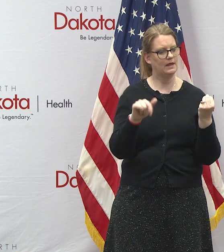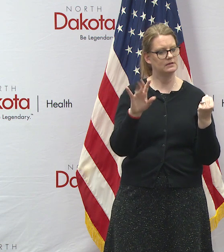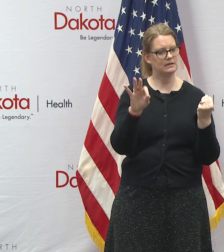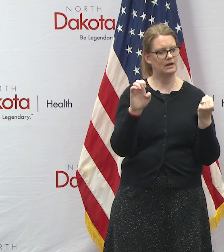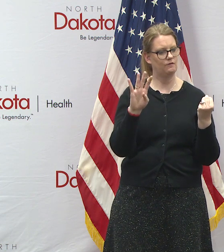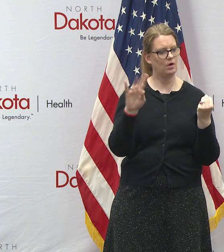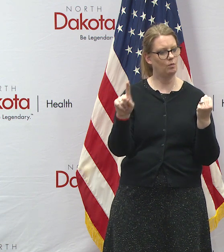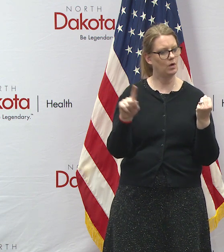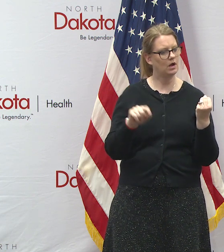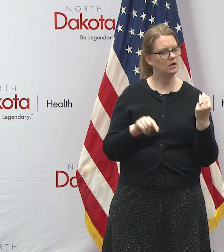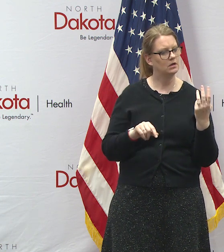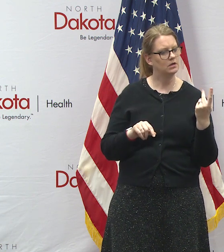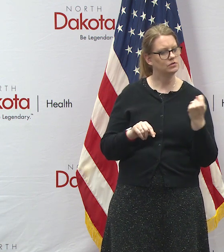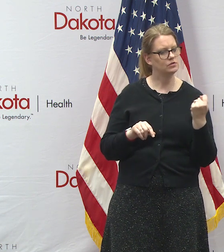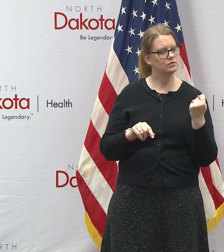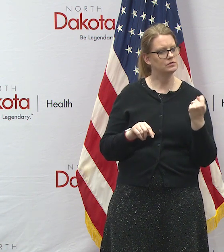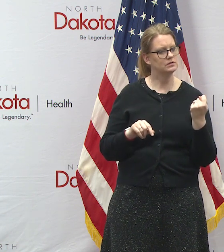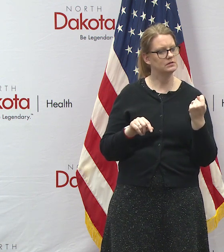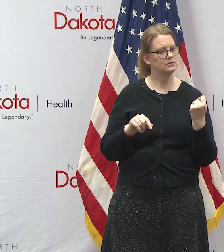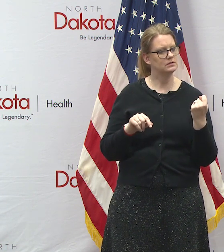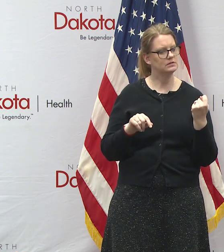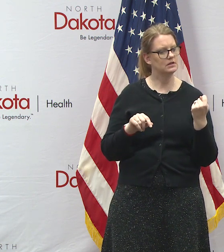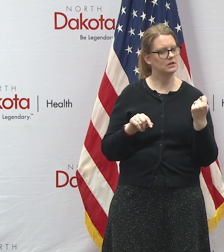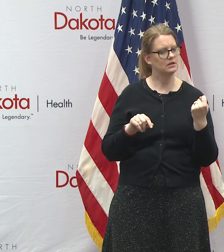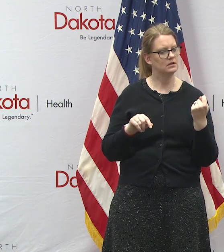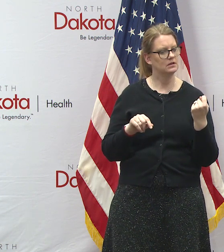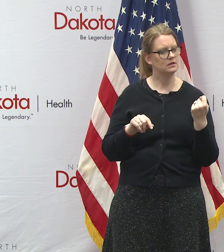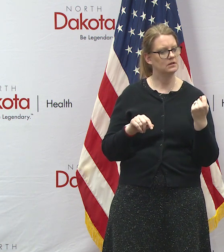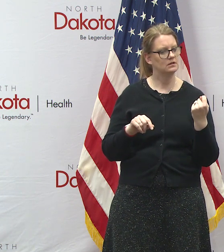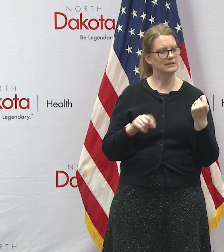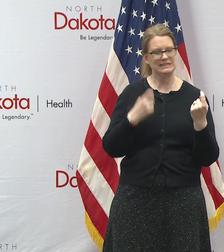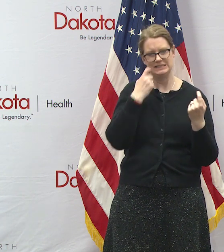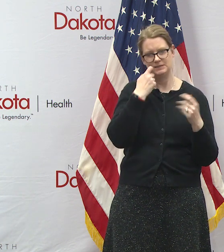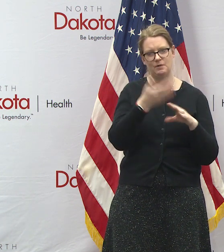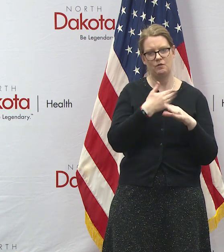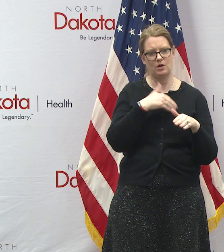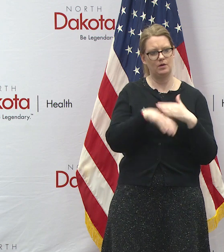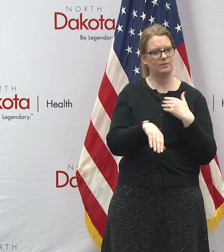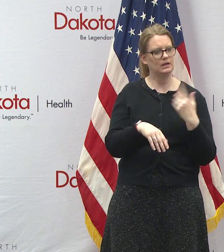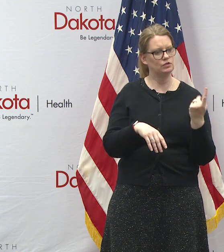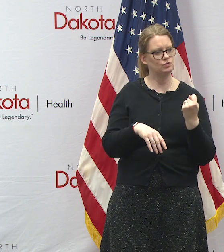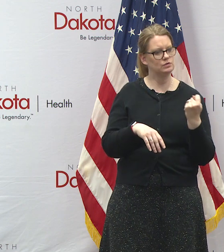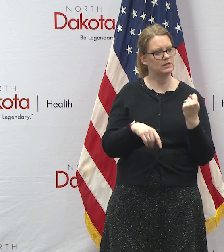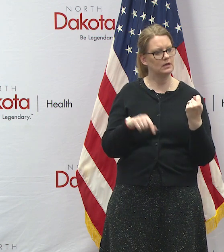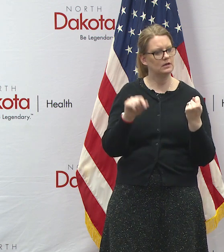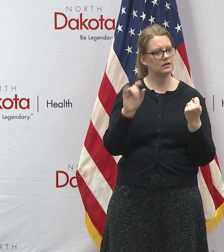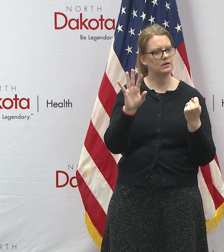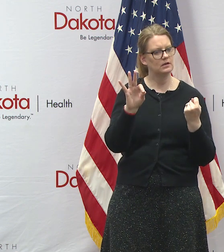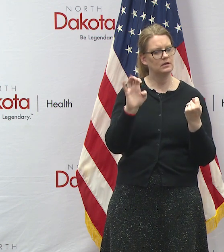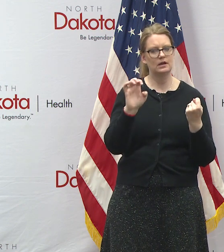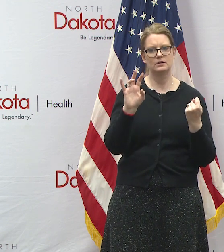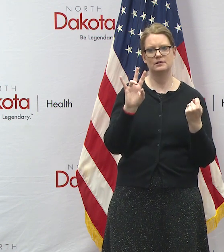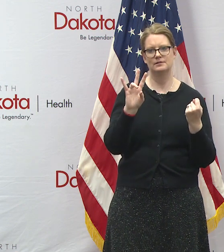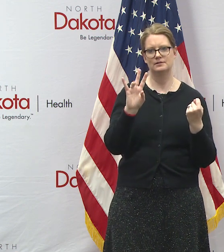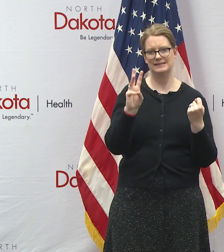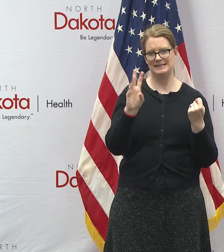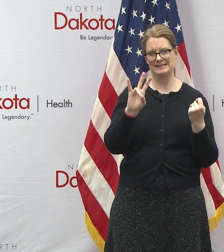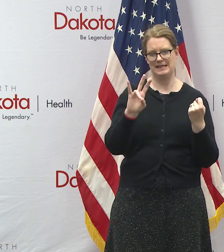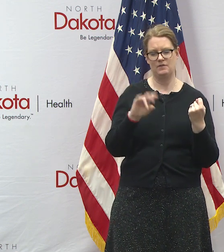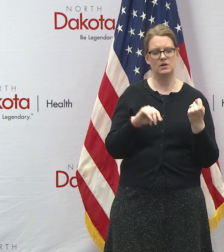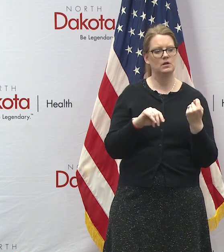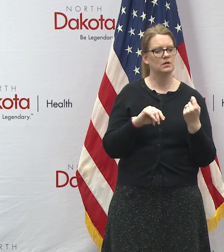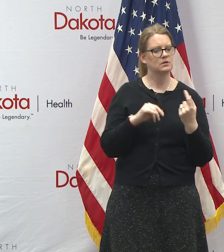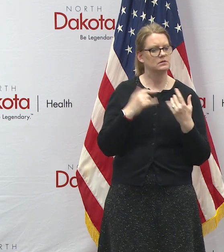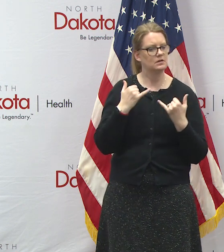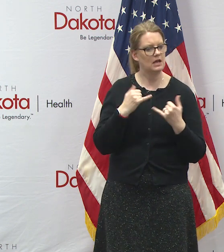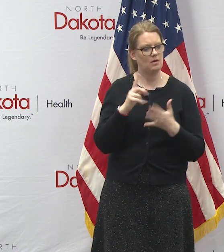thousand nine hundred and forty one and today as of uh just before walking in here uh 967 so what that